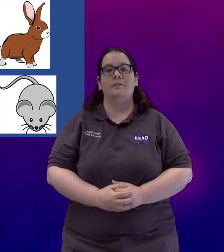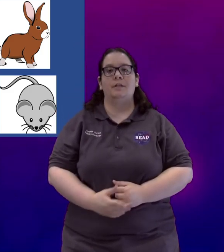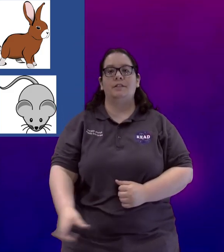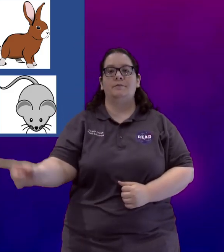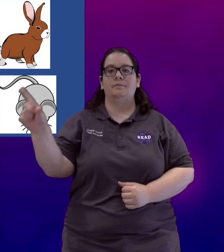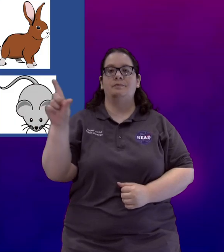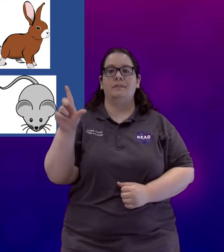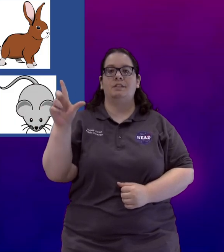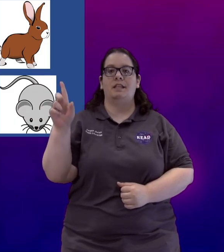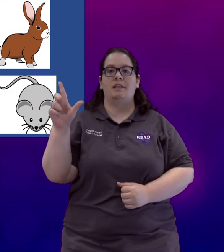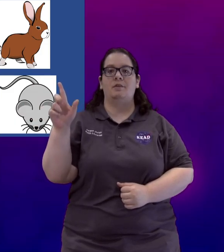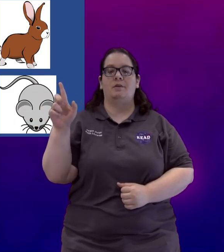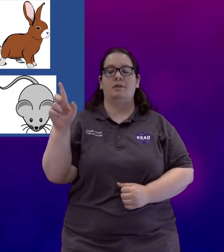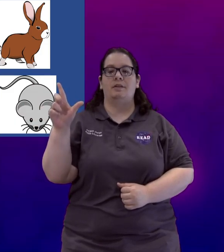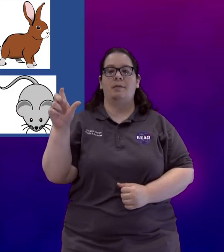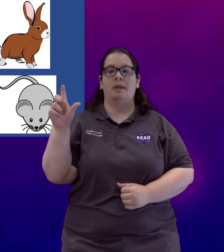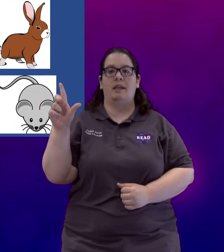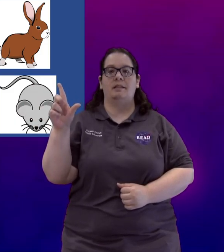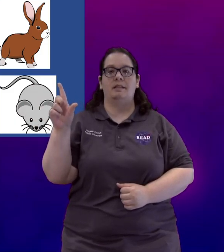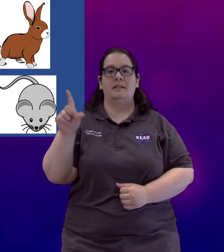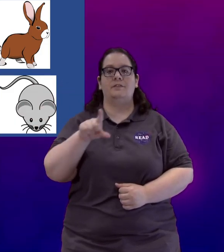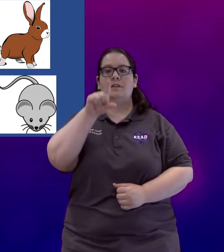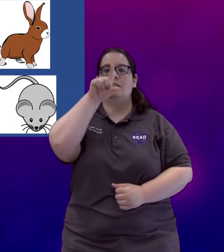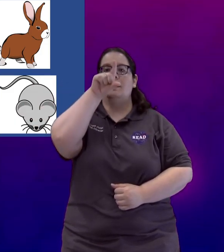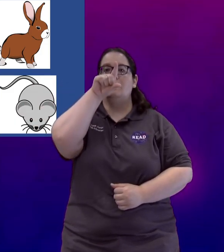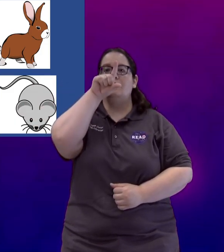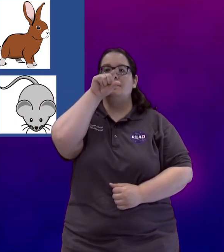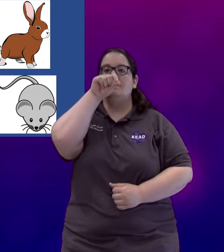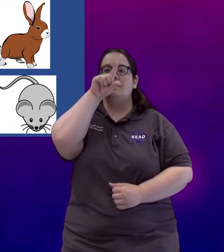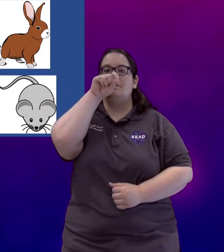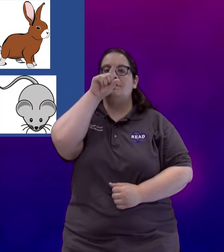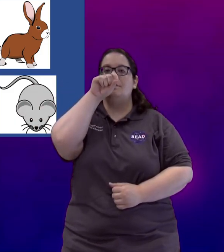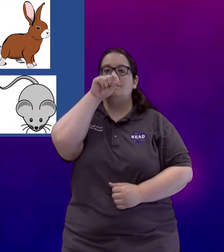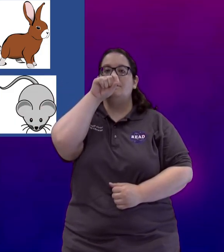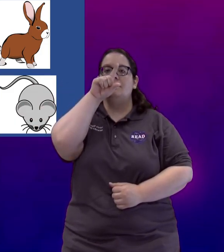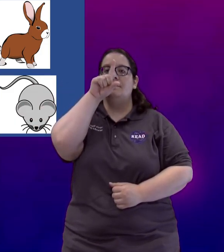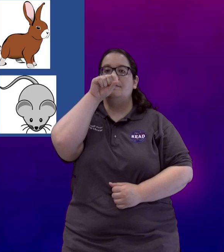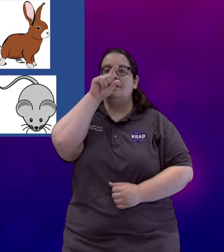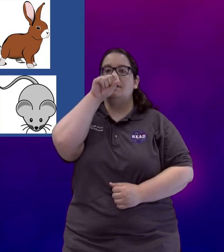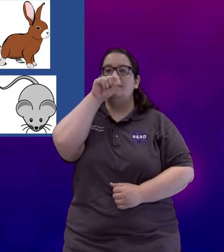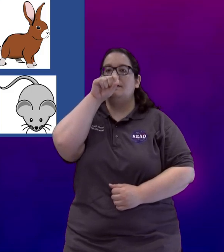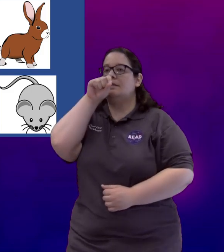For bird just take your thumb and index finger and you're just going to mimic a beak.